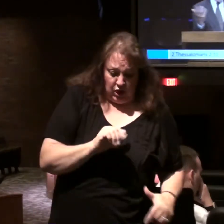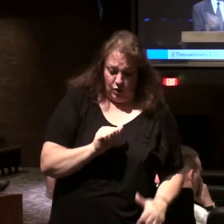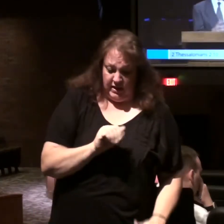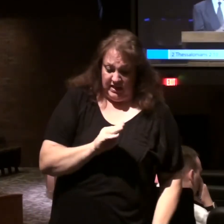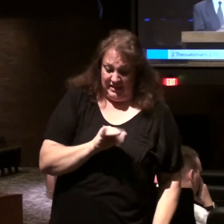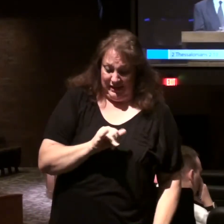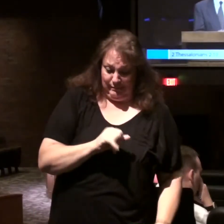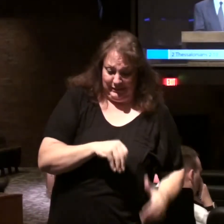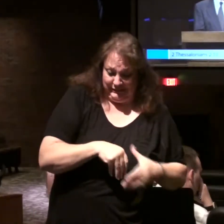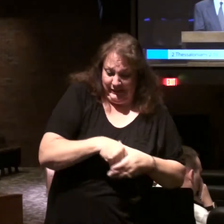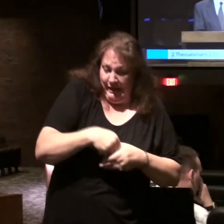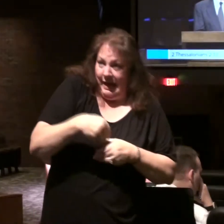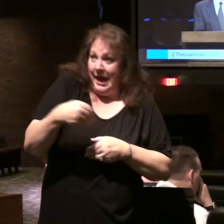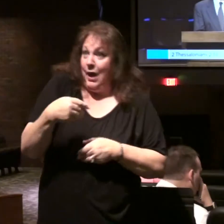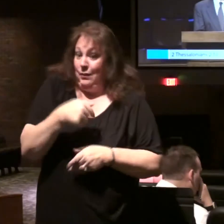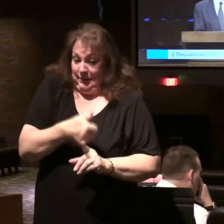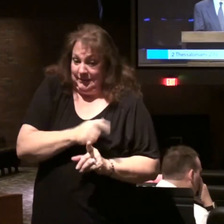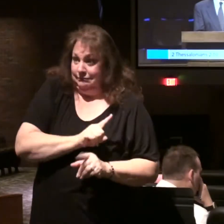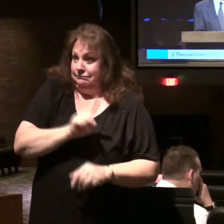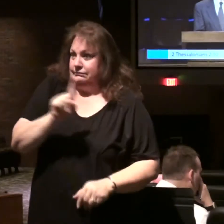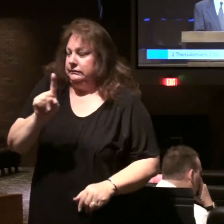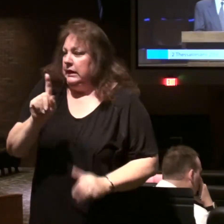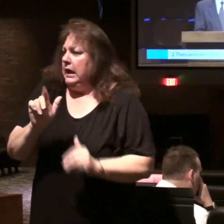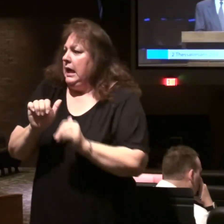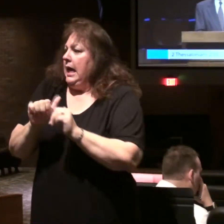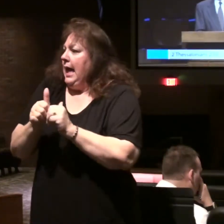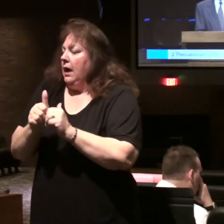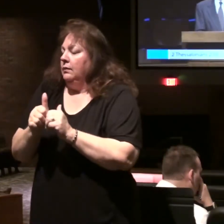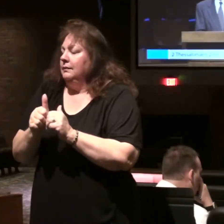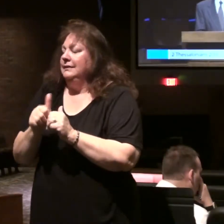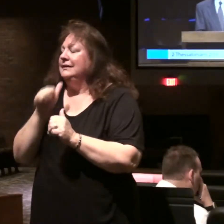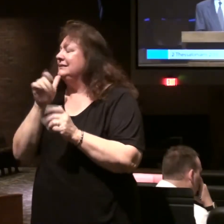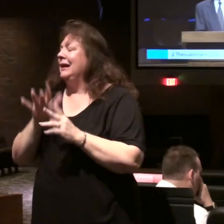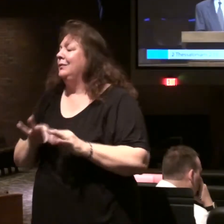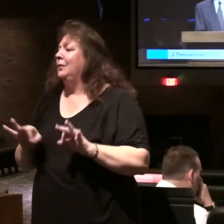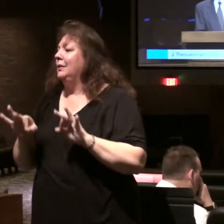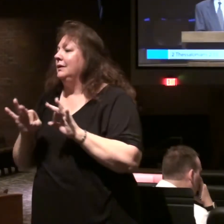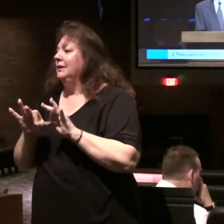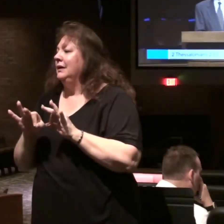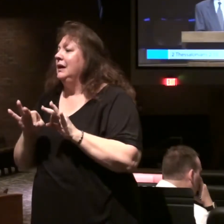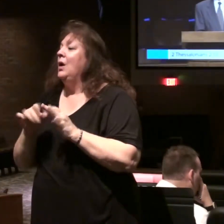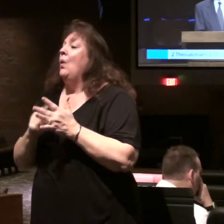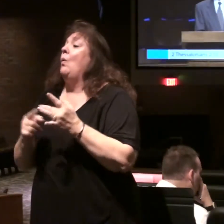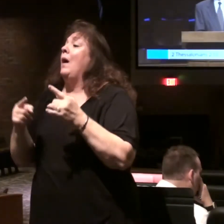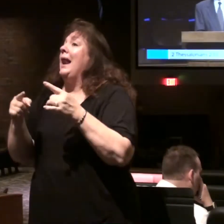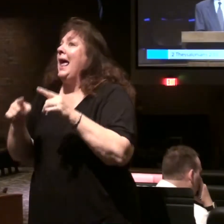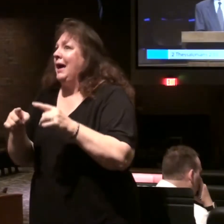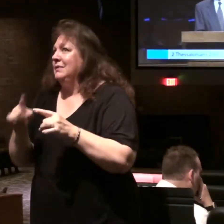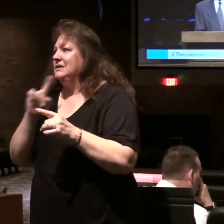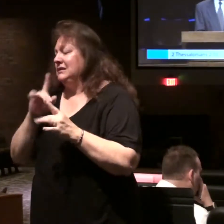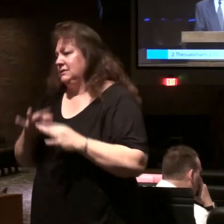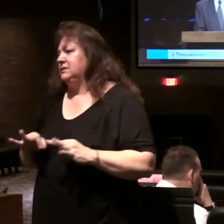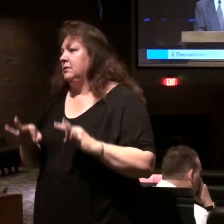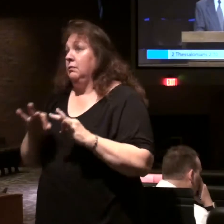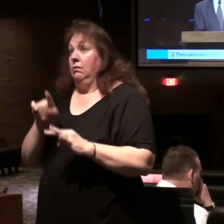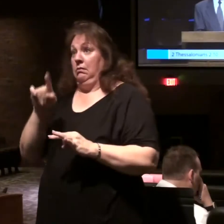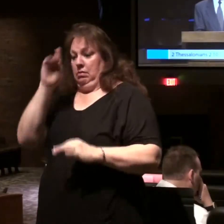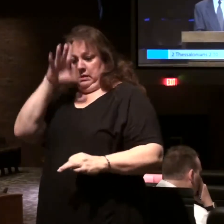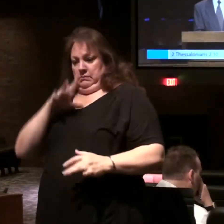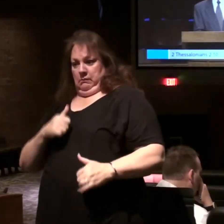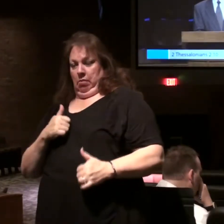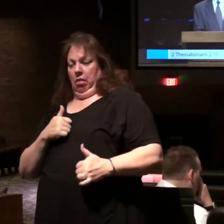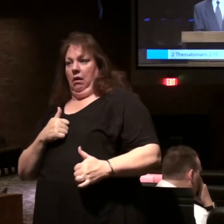how this is all worked out is secondary to the fact of what happens he's alive